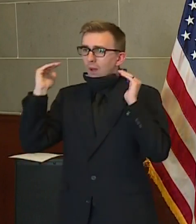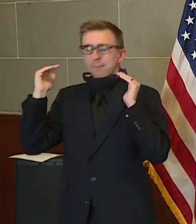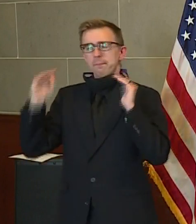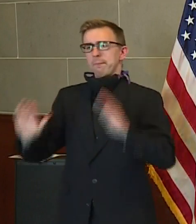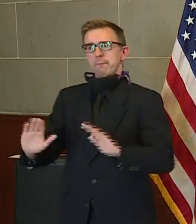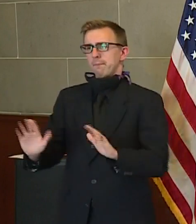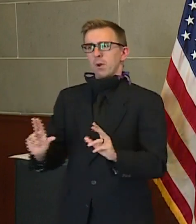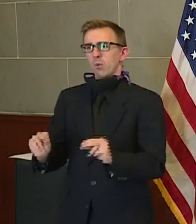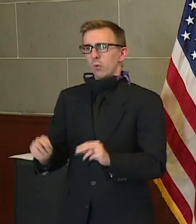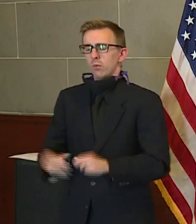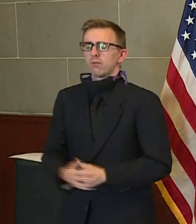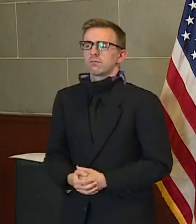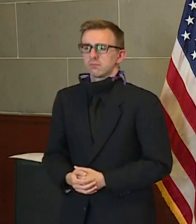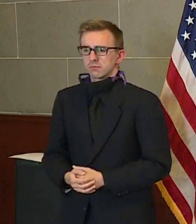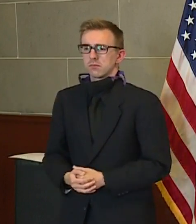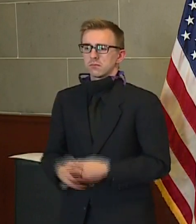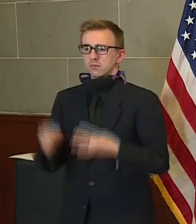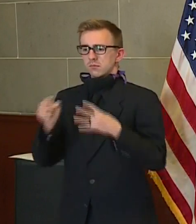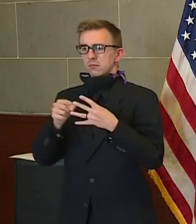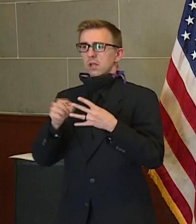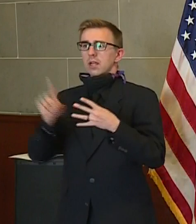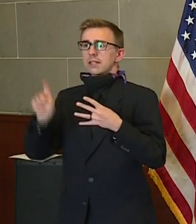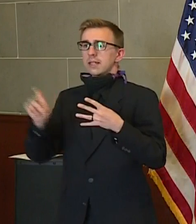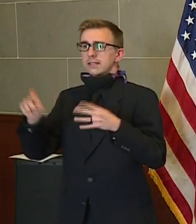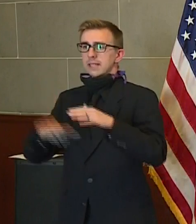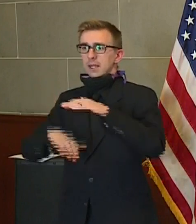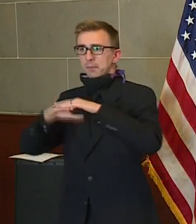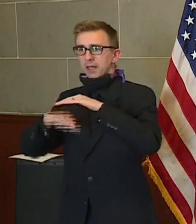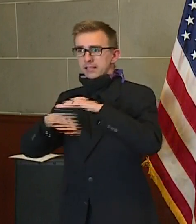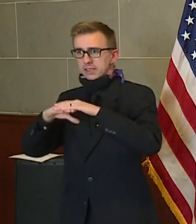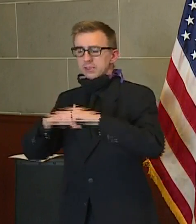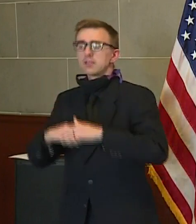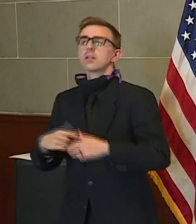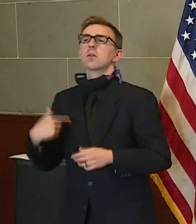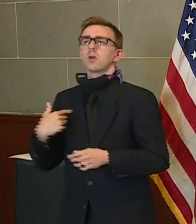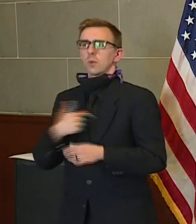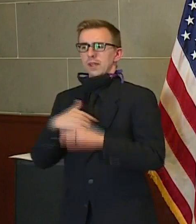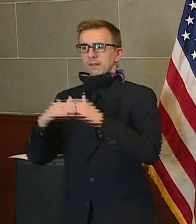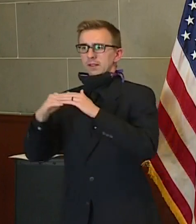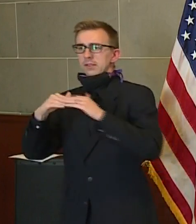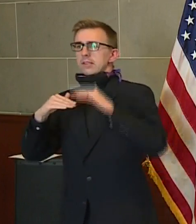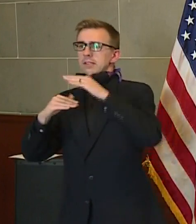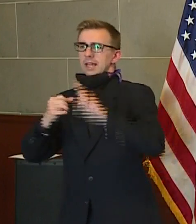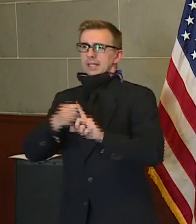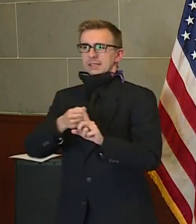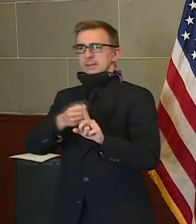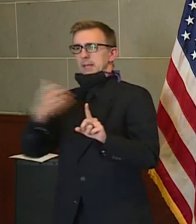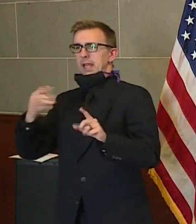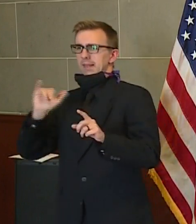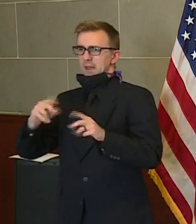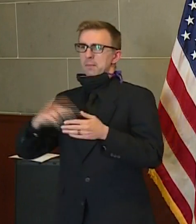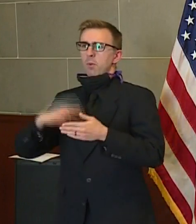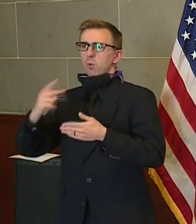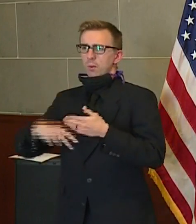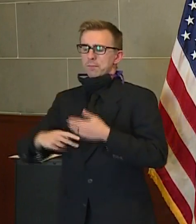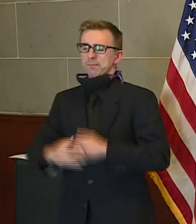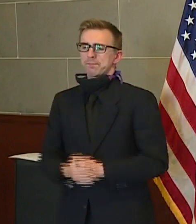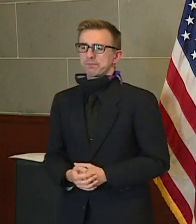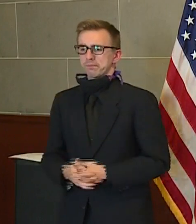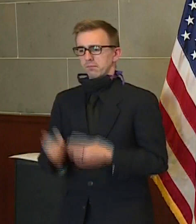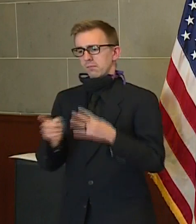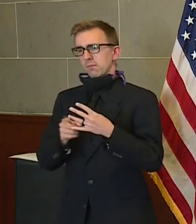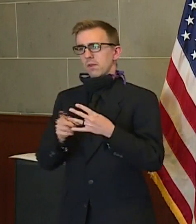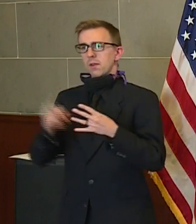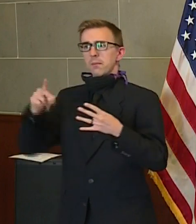We have talked about testing capacity, which we have significantly expanded. We have talked about